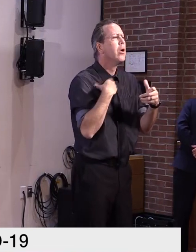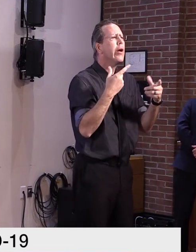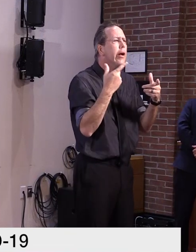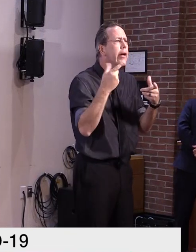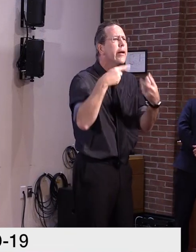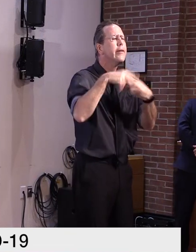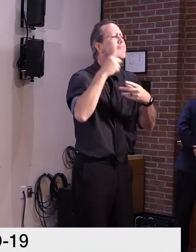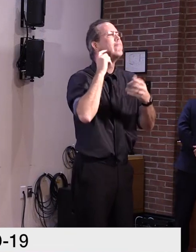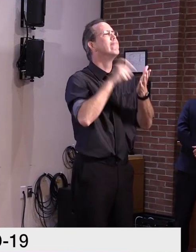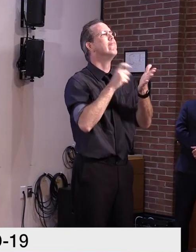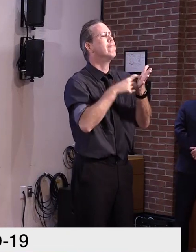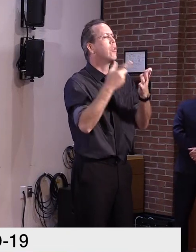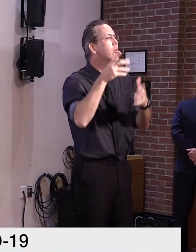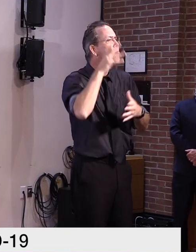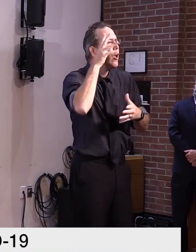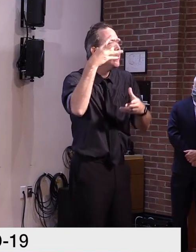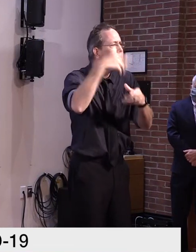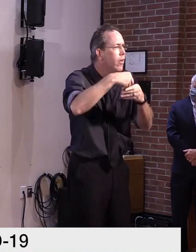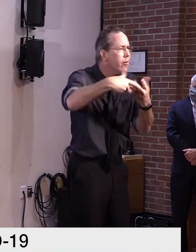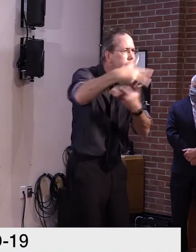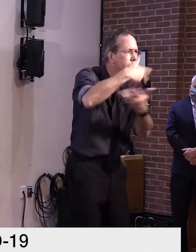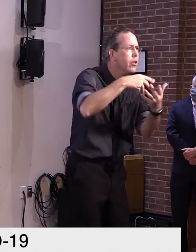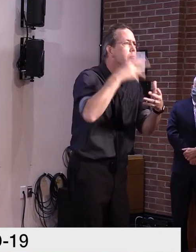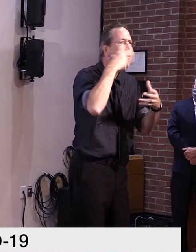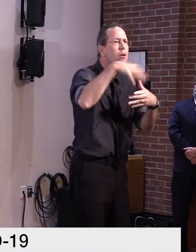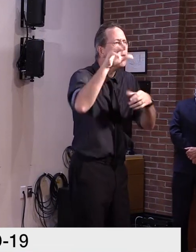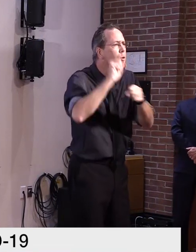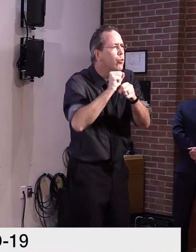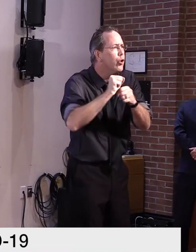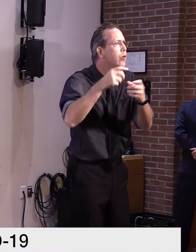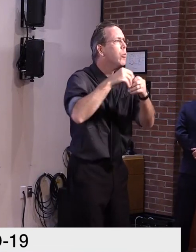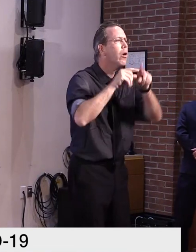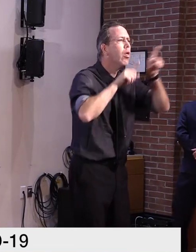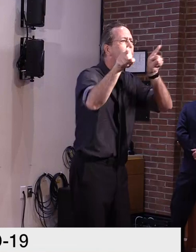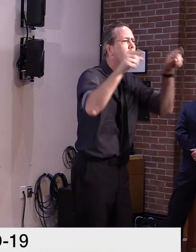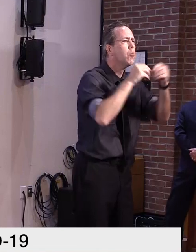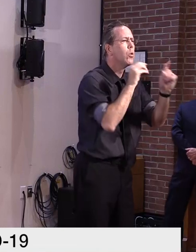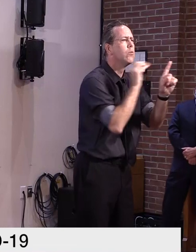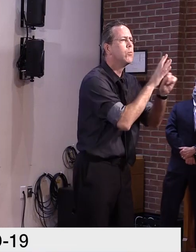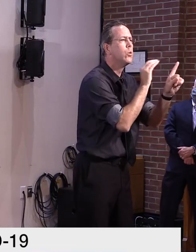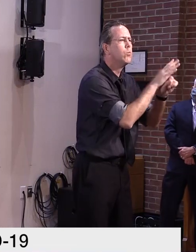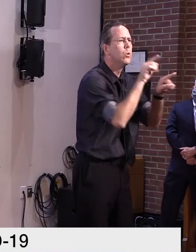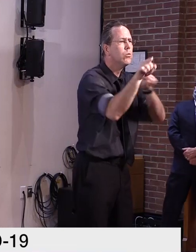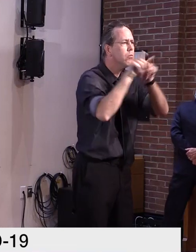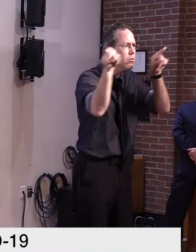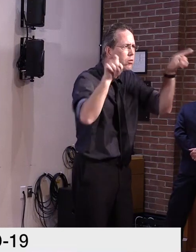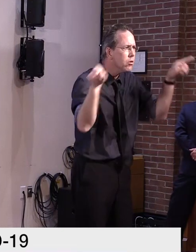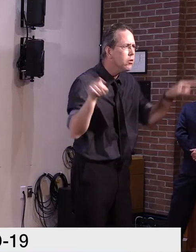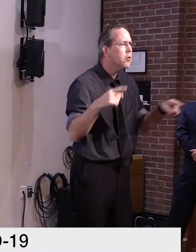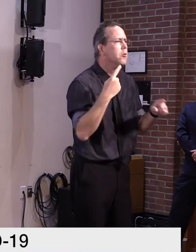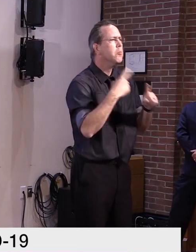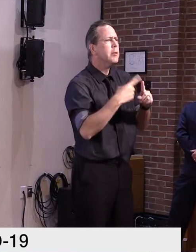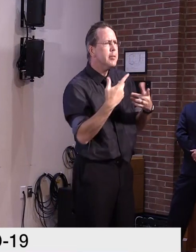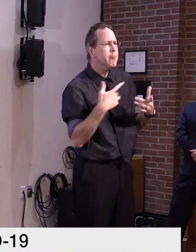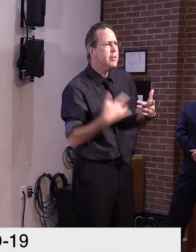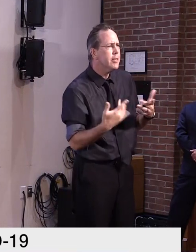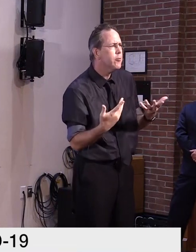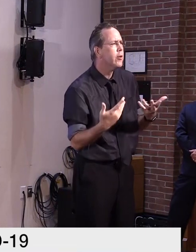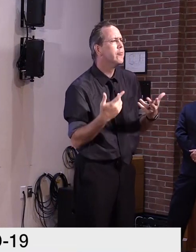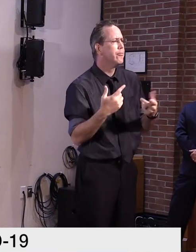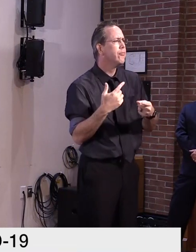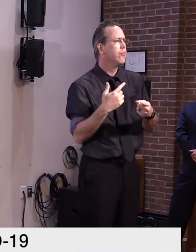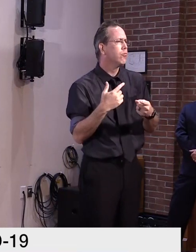work potentially running more errands and things of that nature. And then it includes our most recent case trends as well. And like I said,